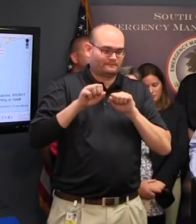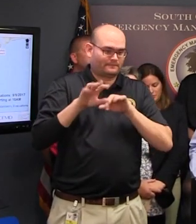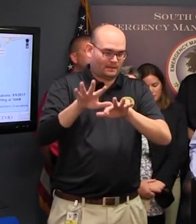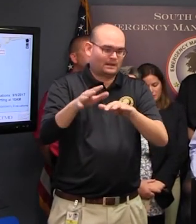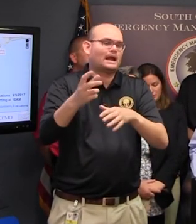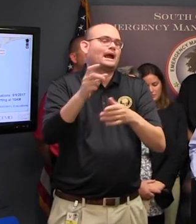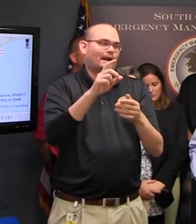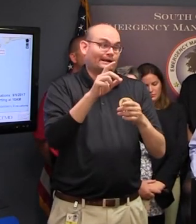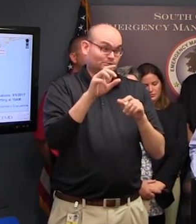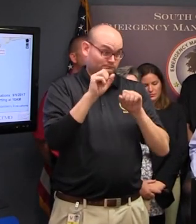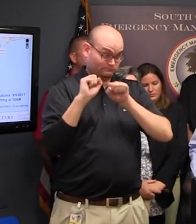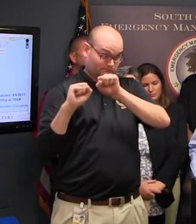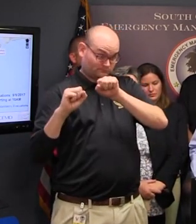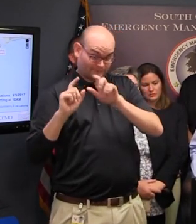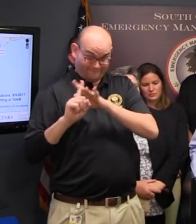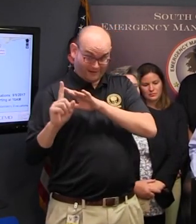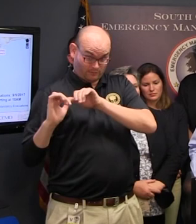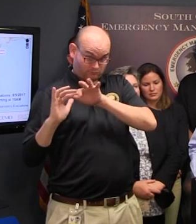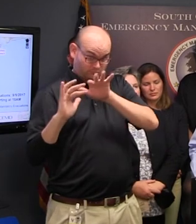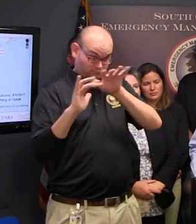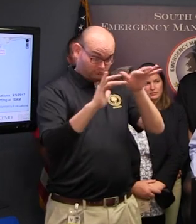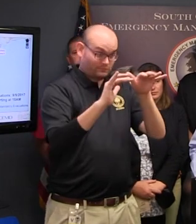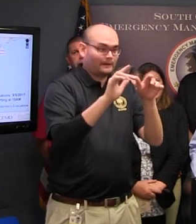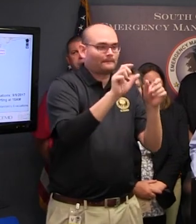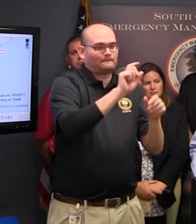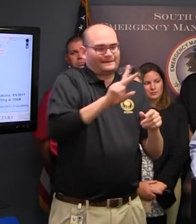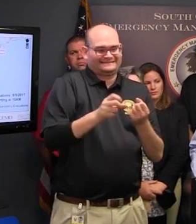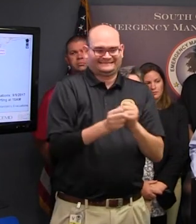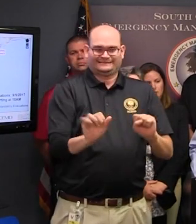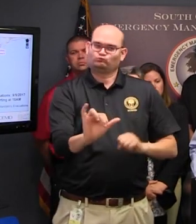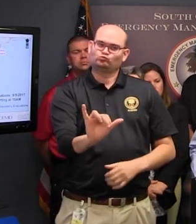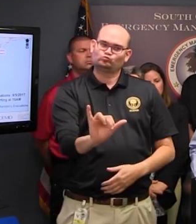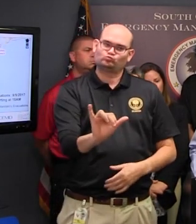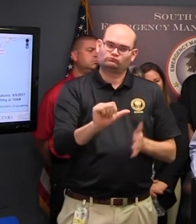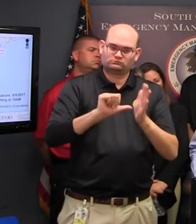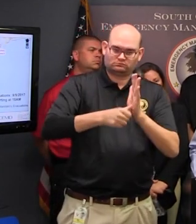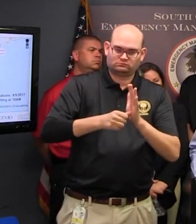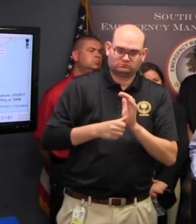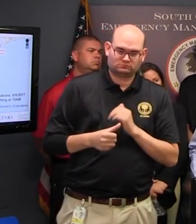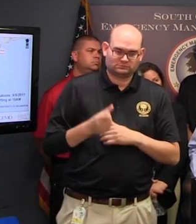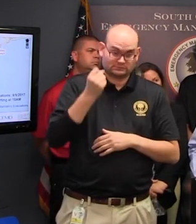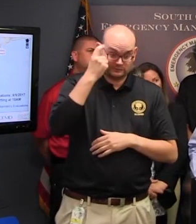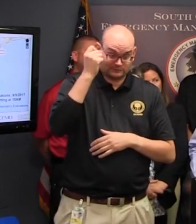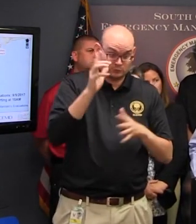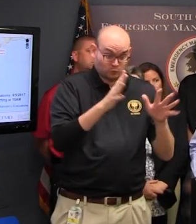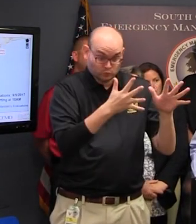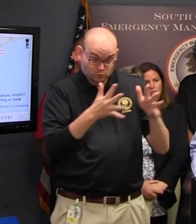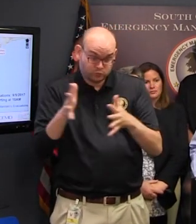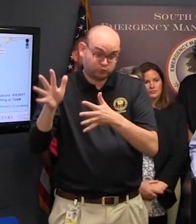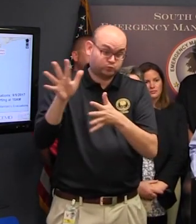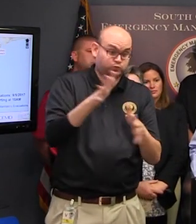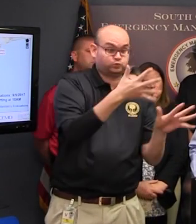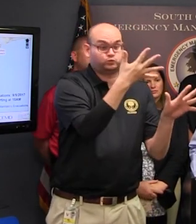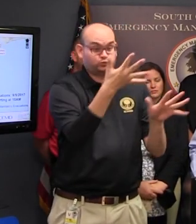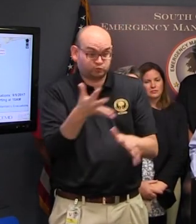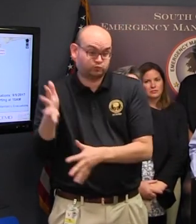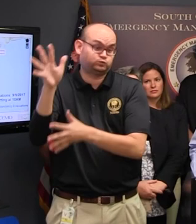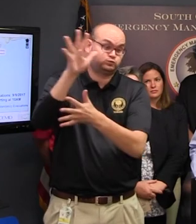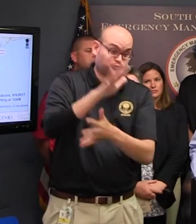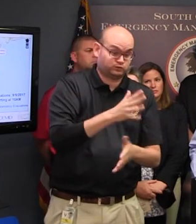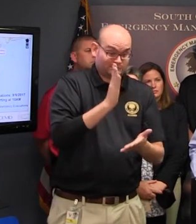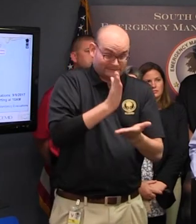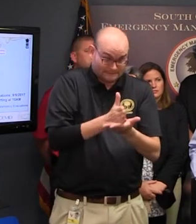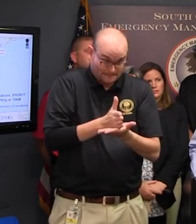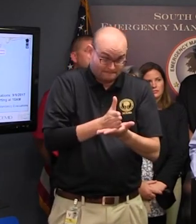people to remember just because the winds have died down And it's not raining anymore Does not mean it's all clear There may be power lines that are deadly